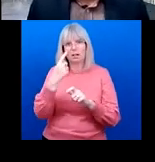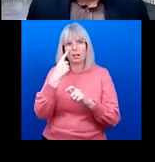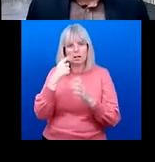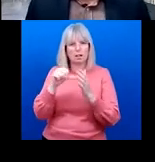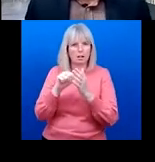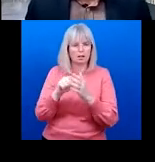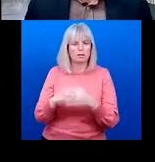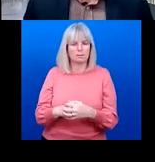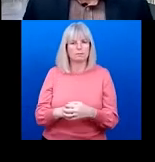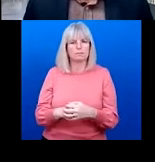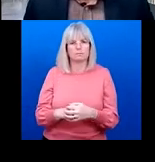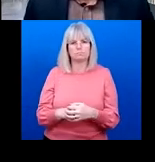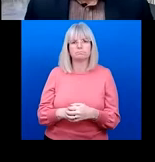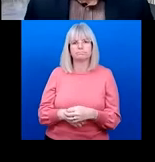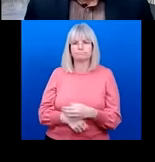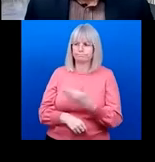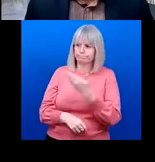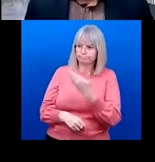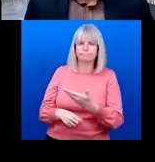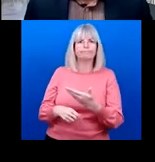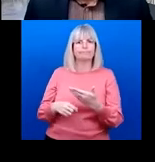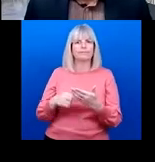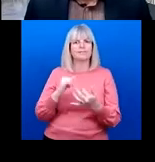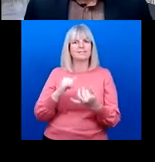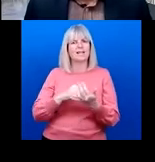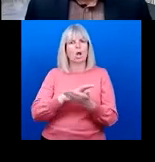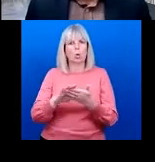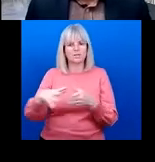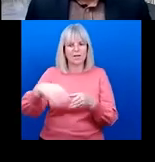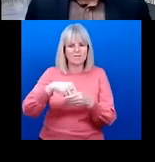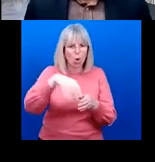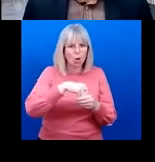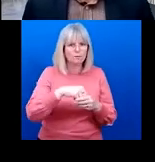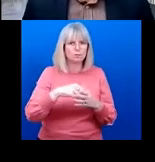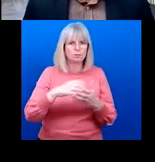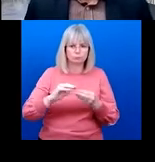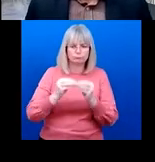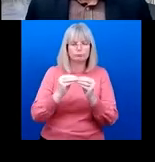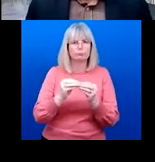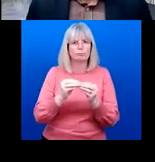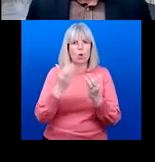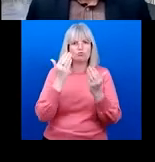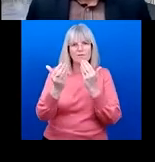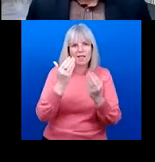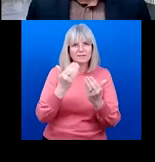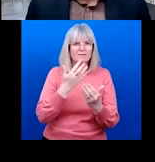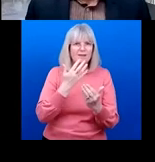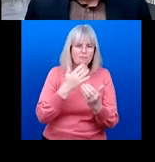countries and stakeholders in the field in planning and costing towards scaling up interventions for refractive error and cataract surgery in these